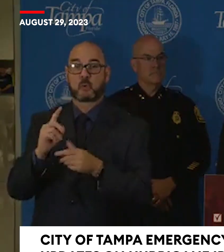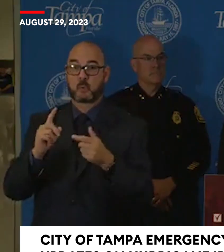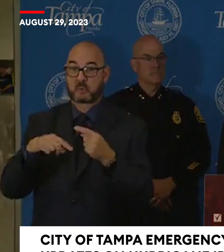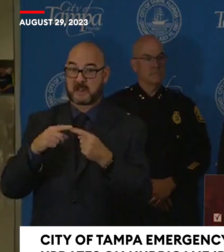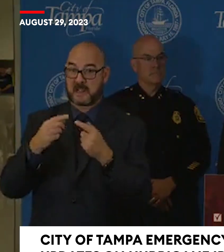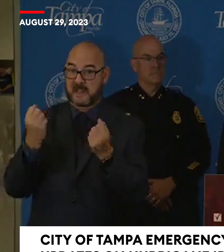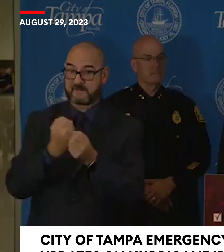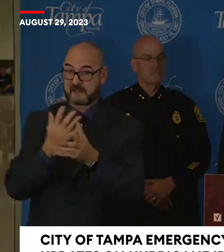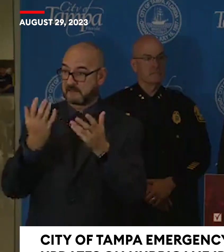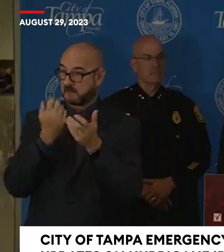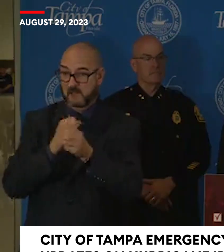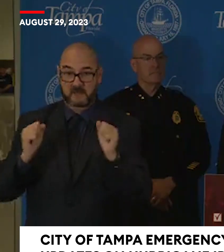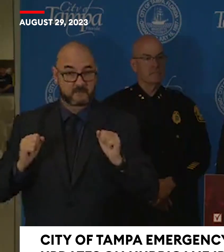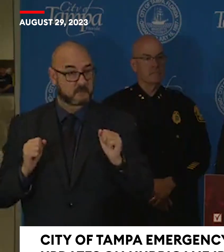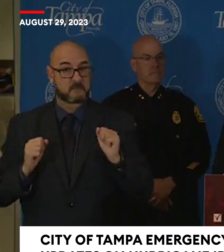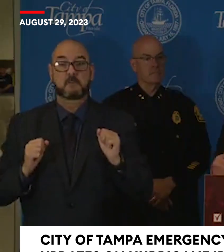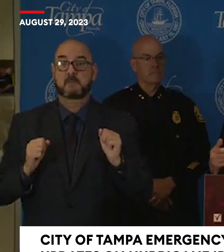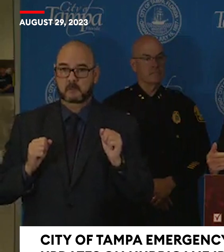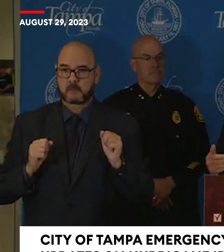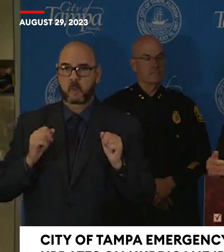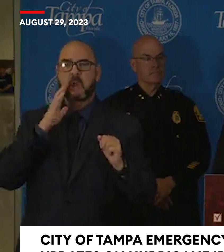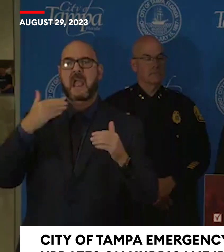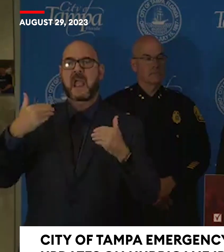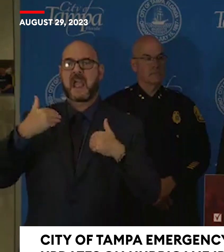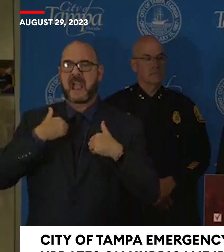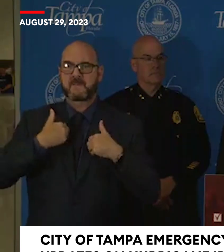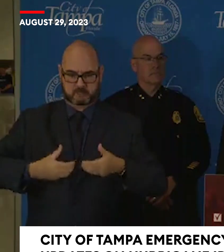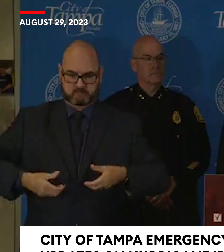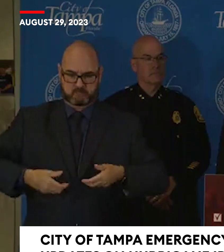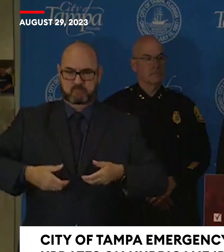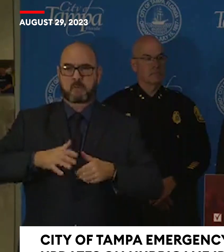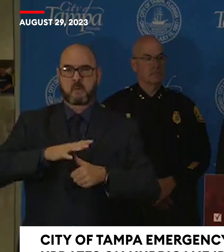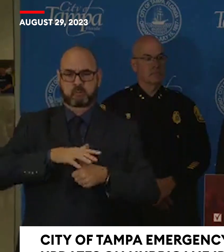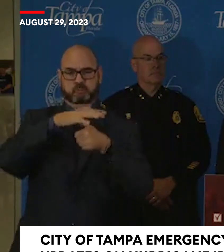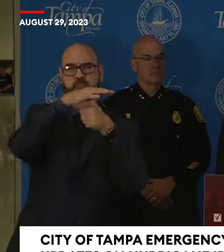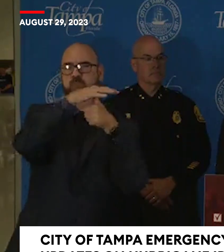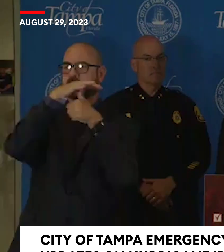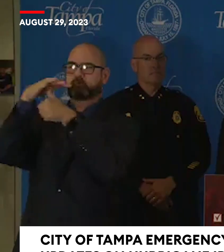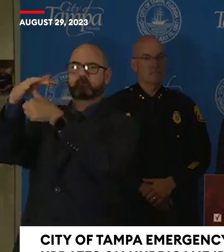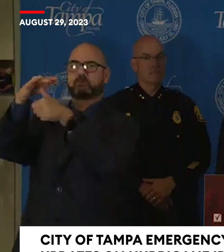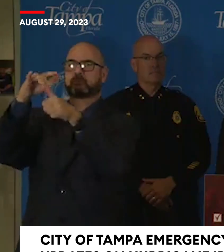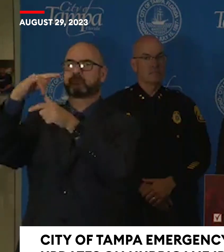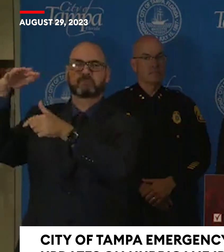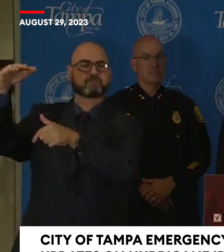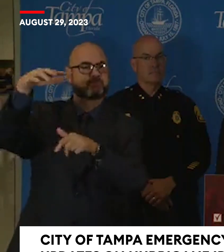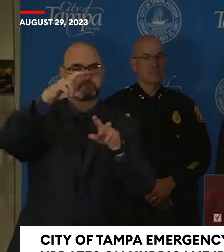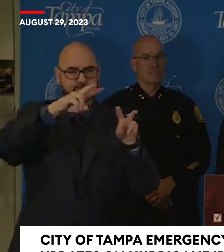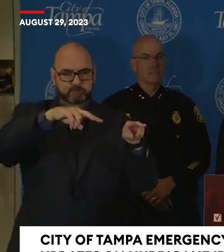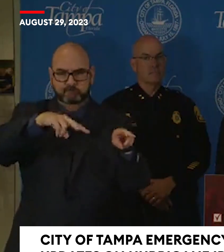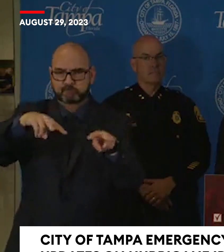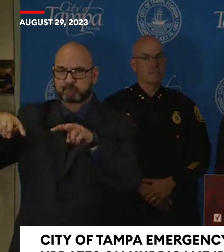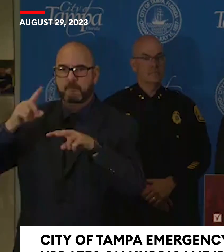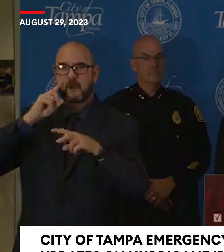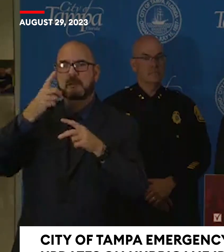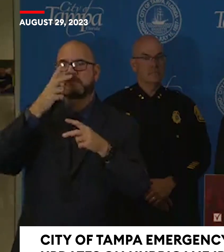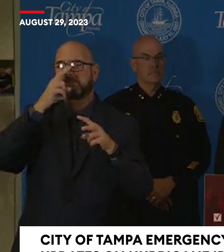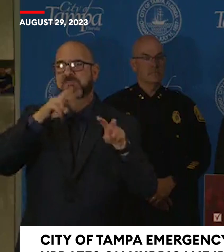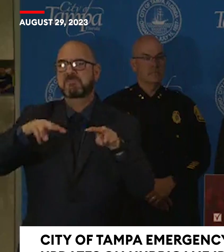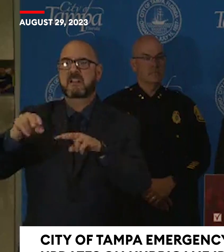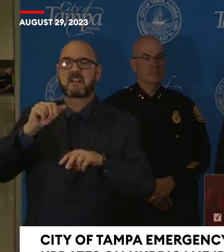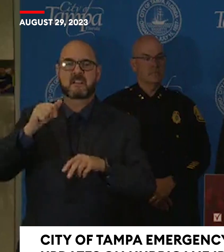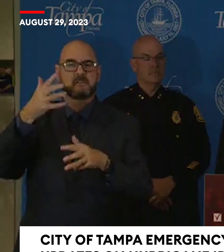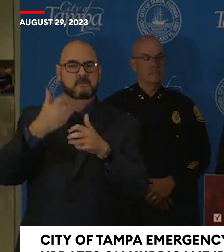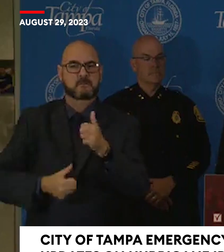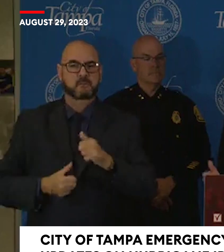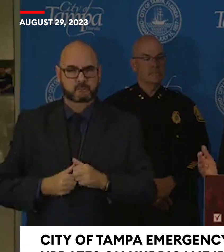assess any of the damage that we have. And we again will keep our community informed to let you know when you can go back into